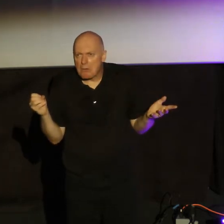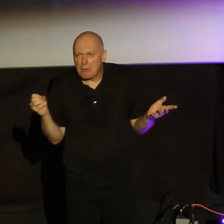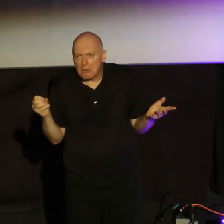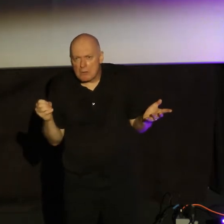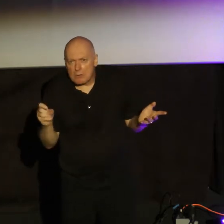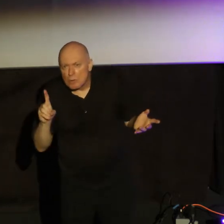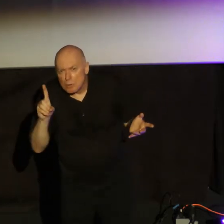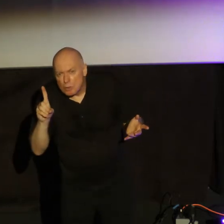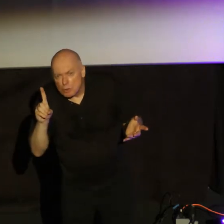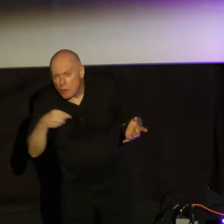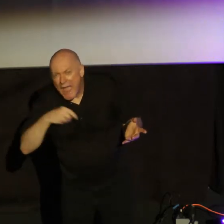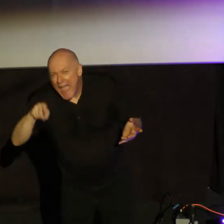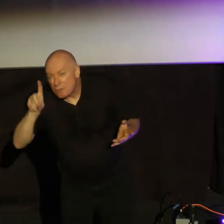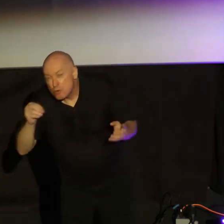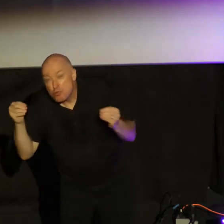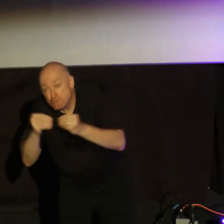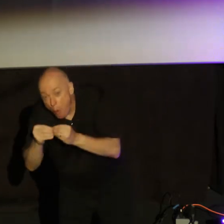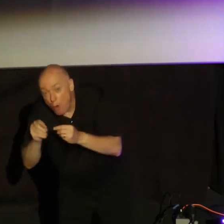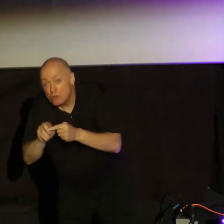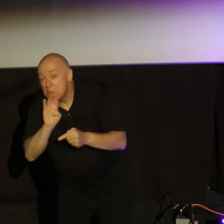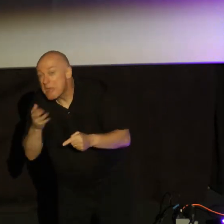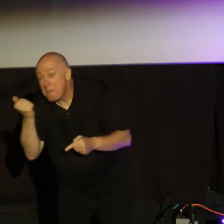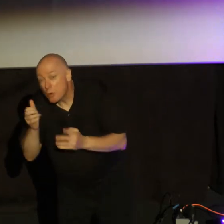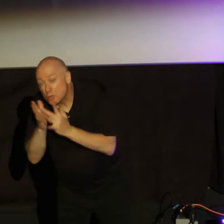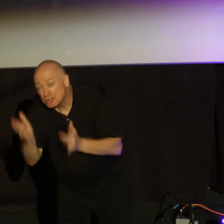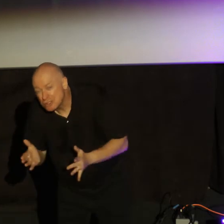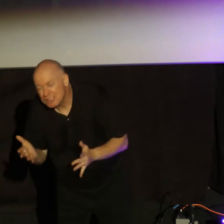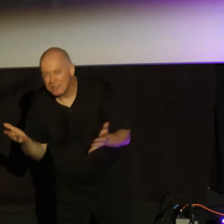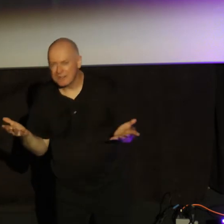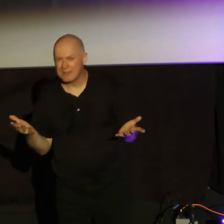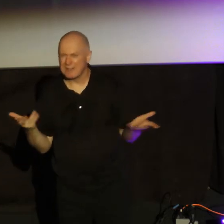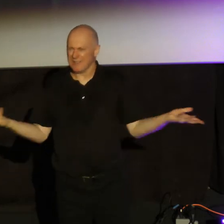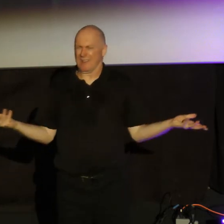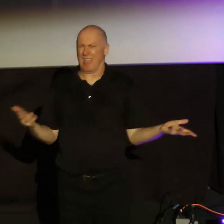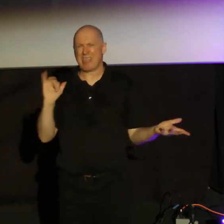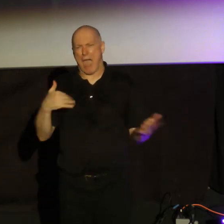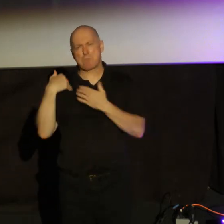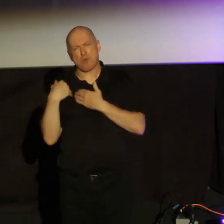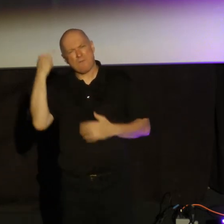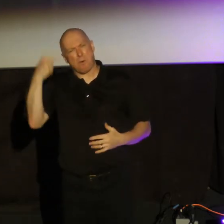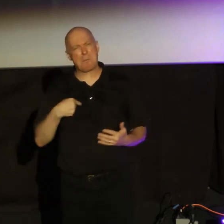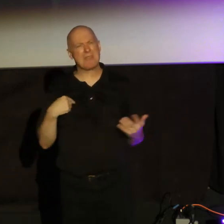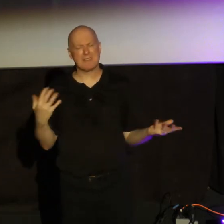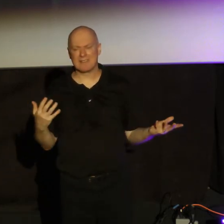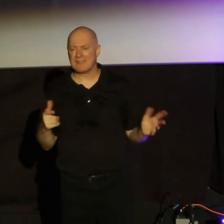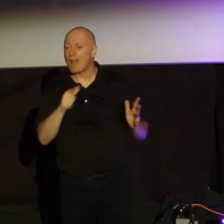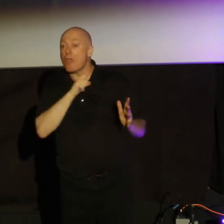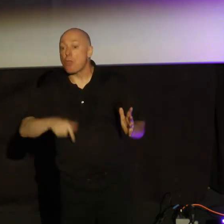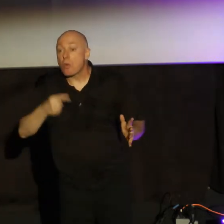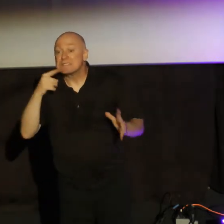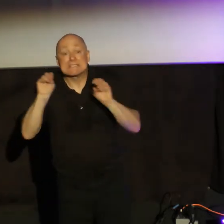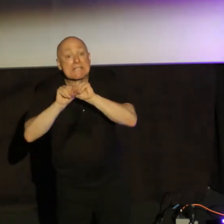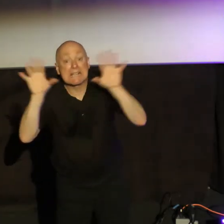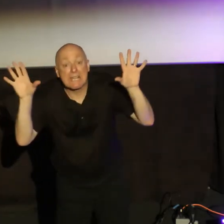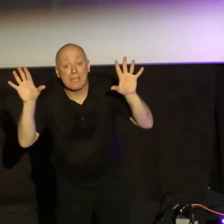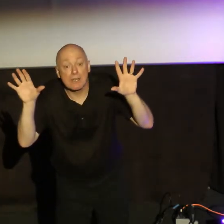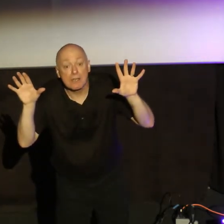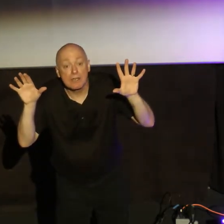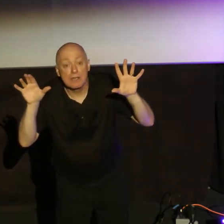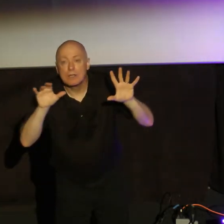be a better Christian. Like, why do I have to do these things? And I looked at it like a burden. The Lord tells us plainly in Scripture, don't look at it as two